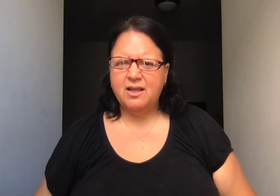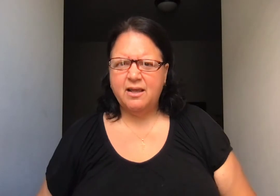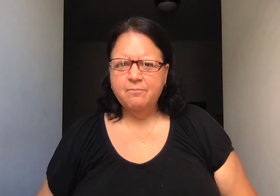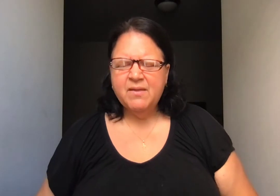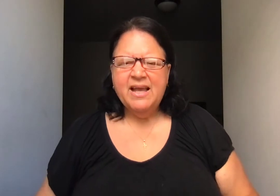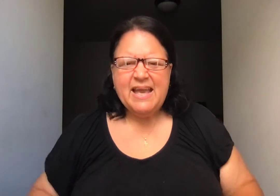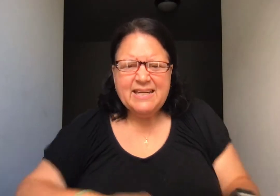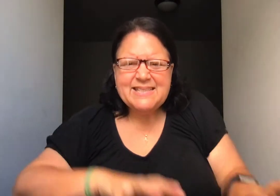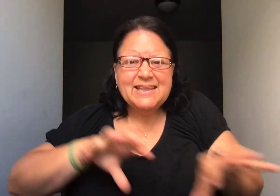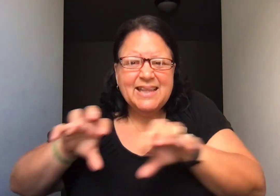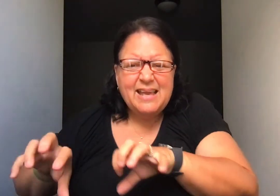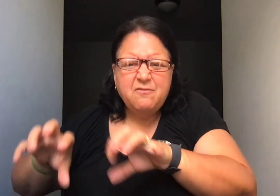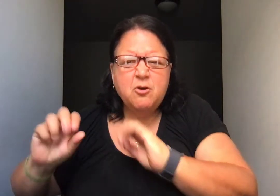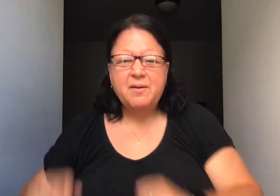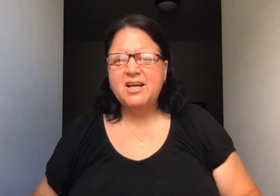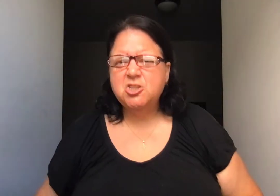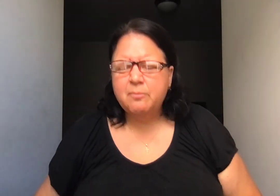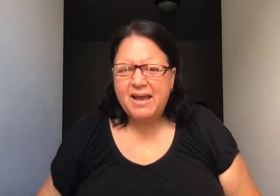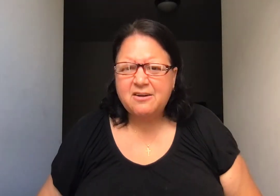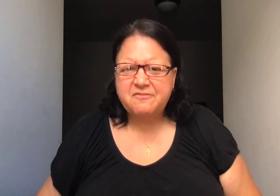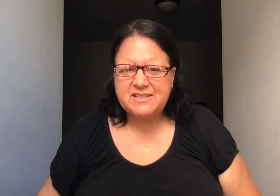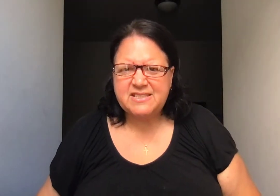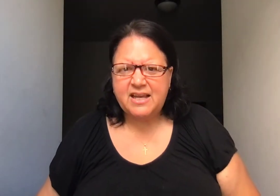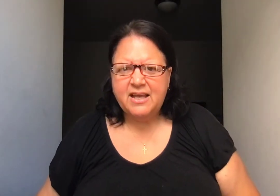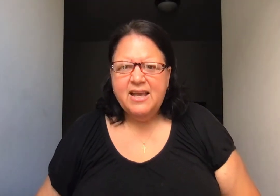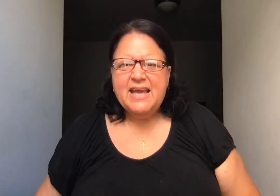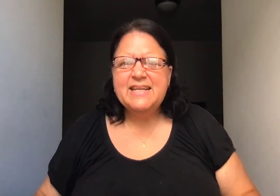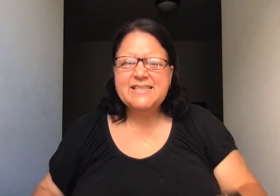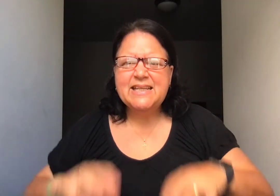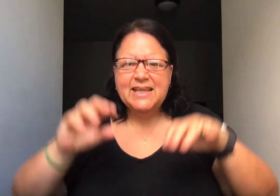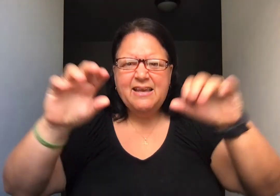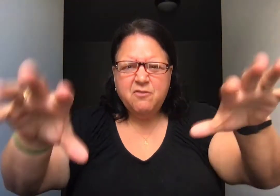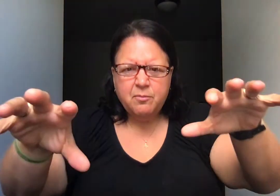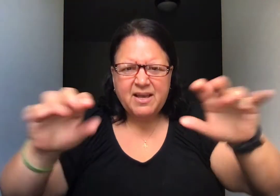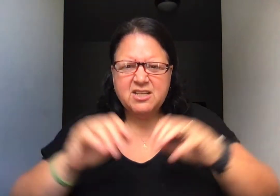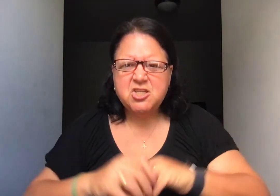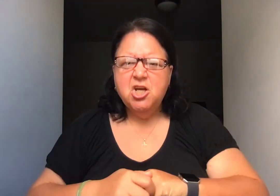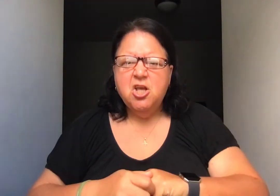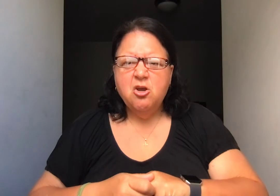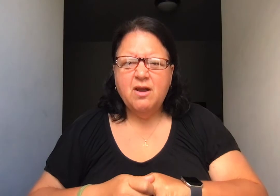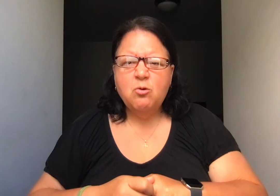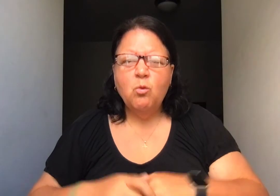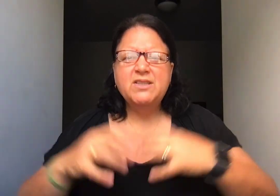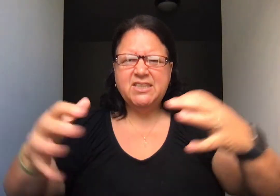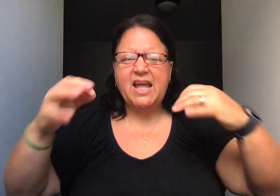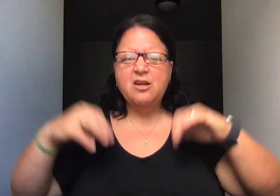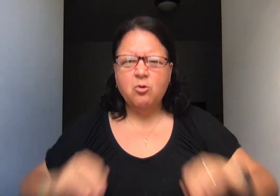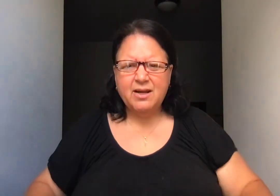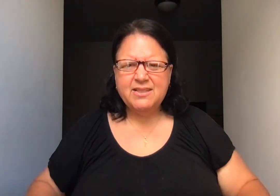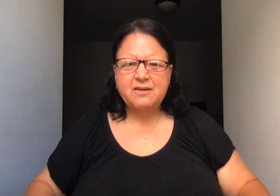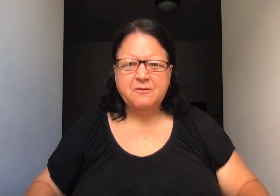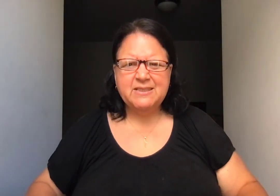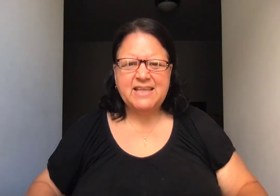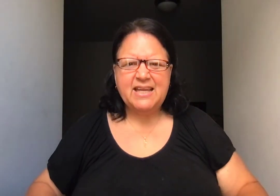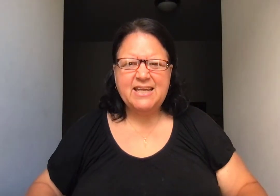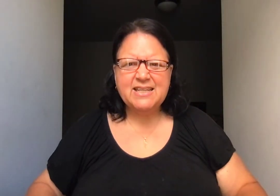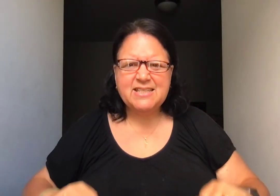He doesn't leave you because you're manifesting. He doesn't leave you because you're in one state or in a different state. He doesn't,